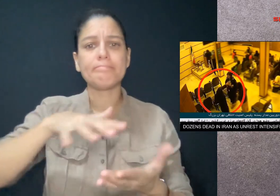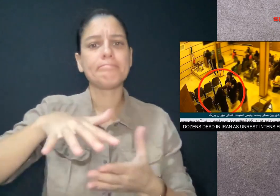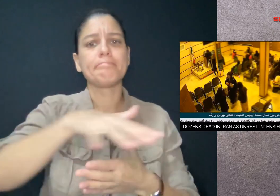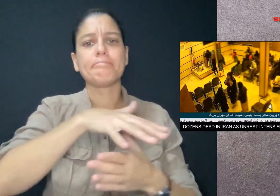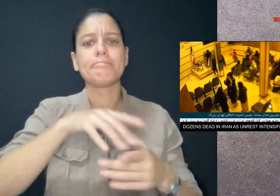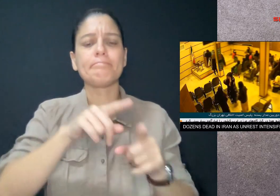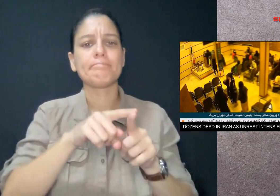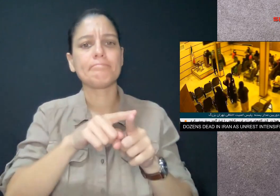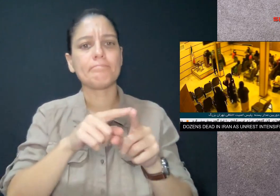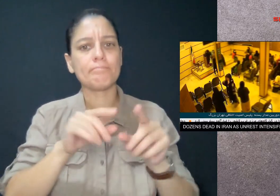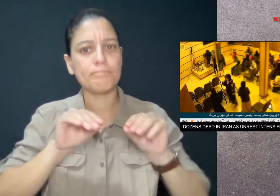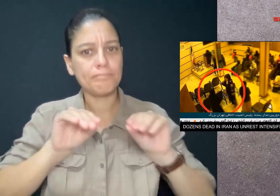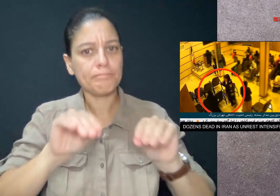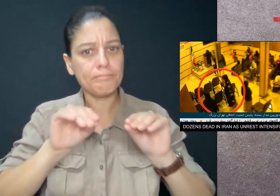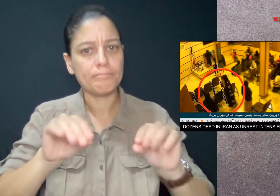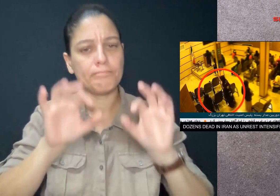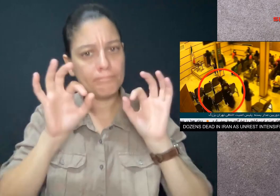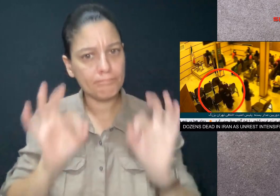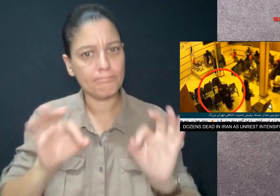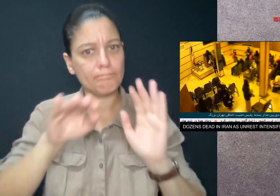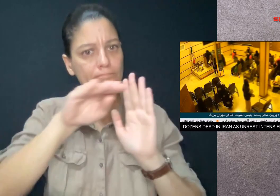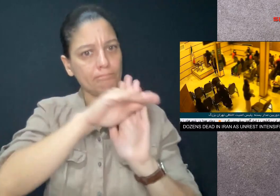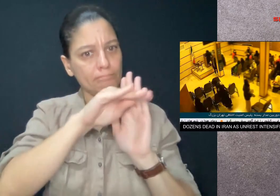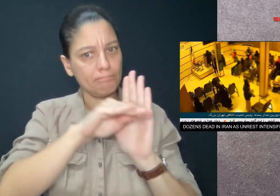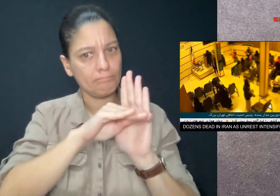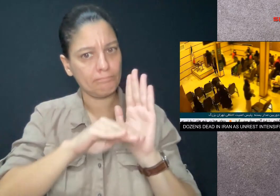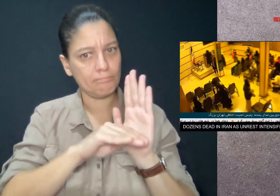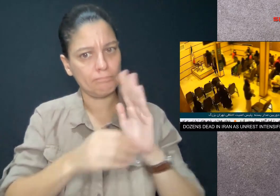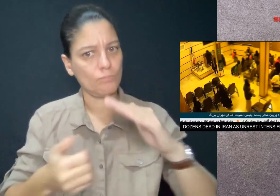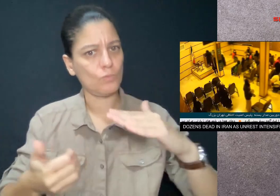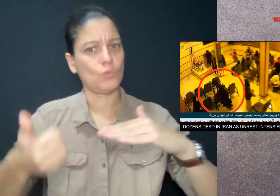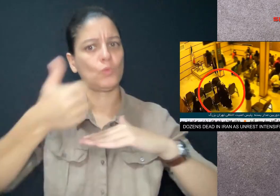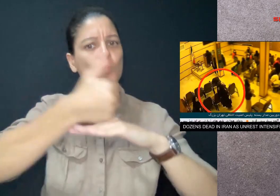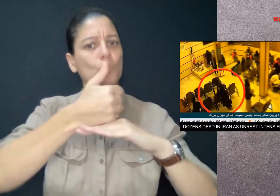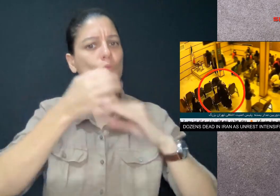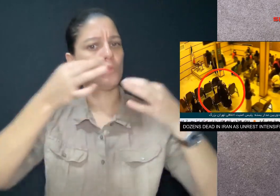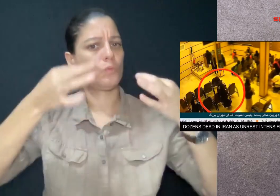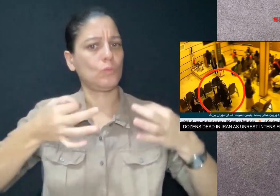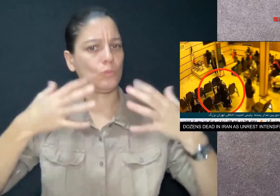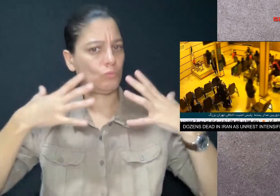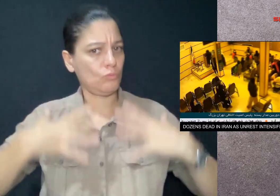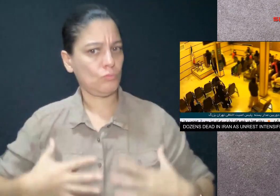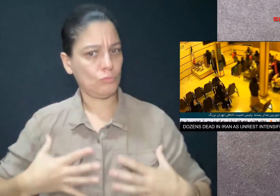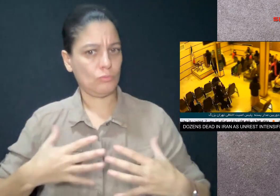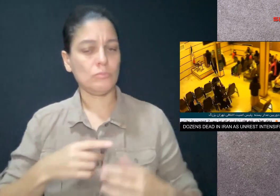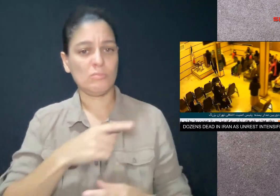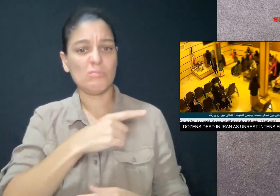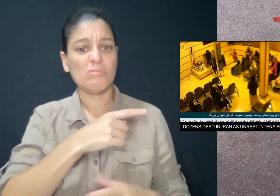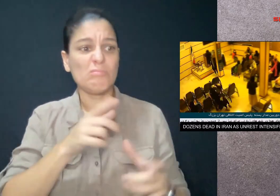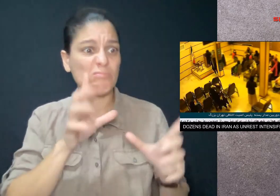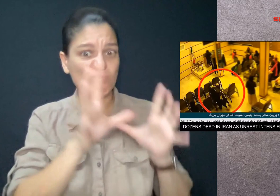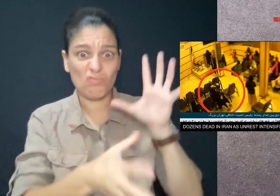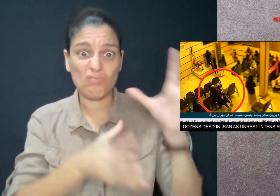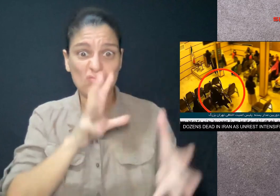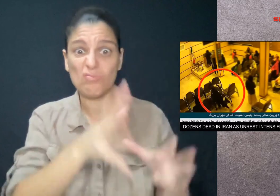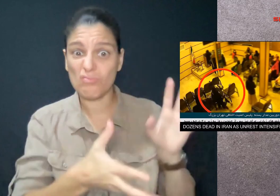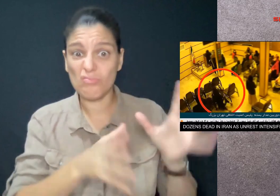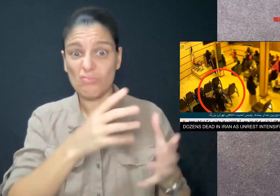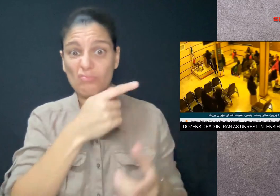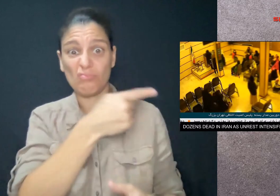These are pictures of Amini in a re-educating center being confronted by a dress code